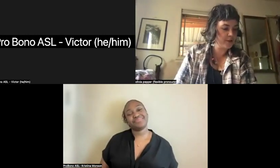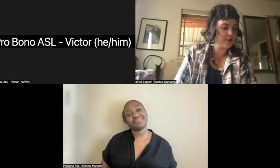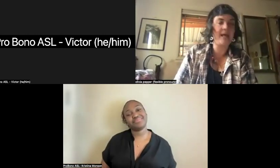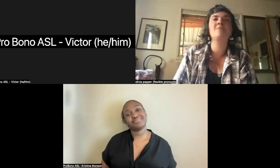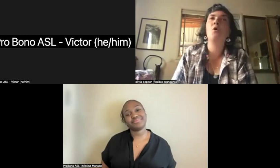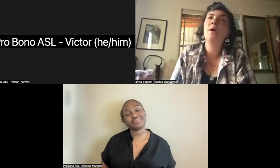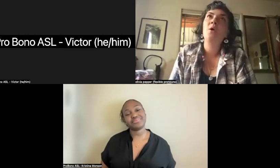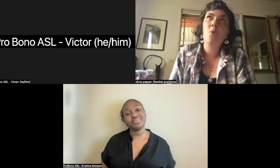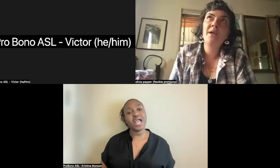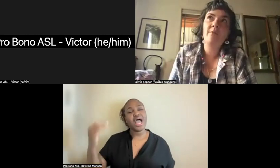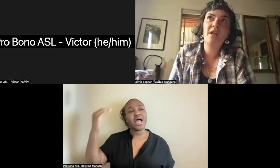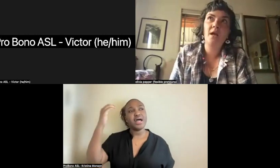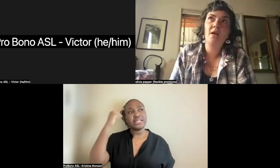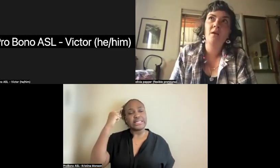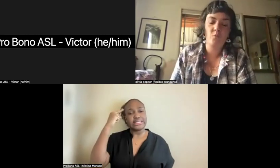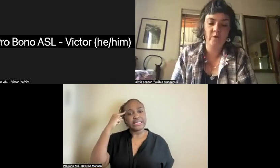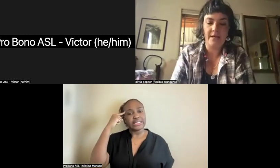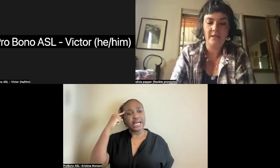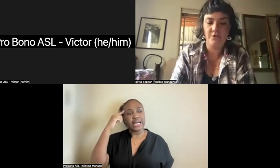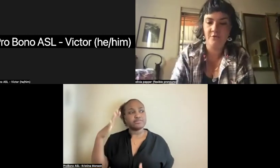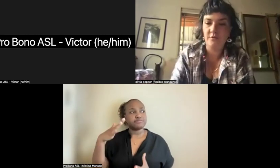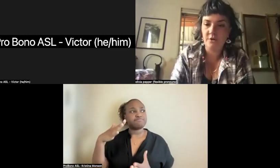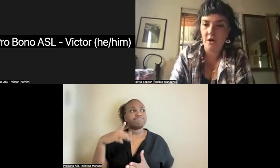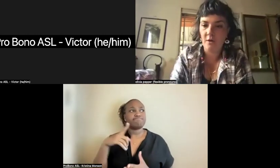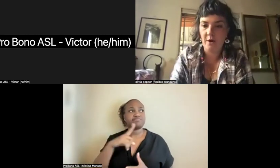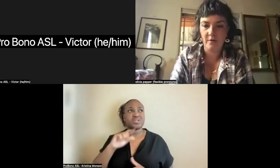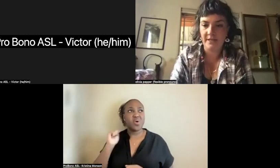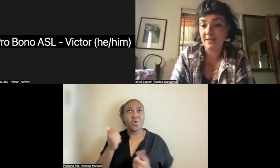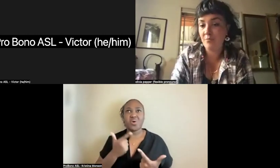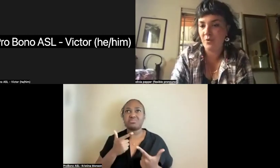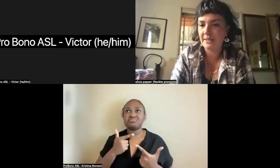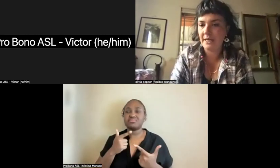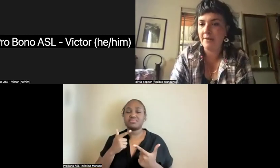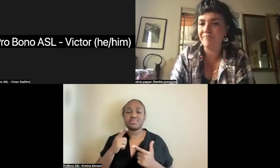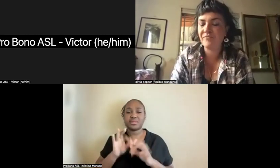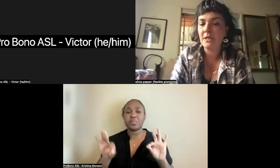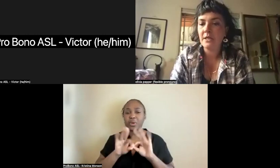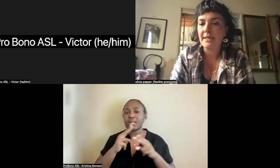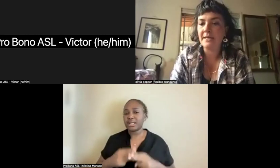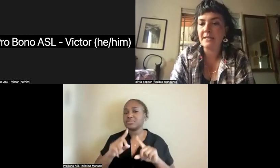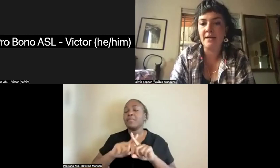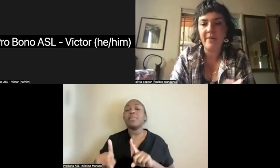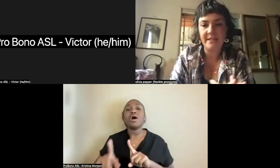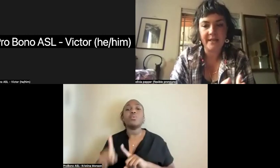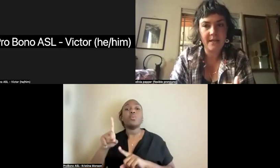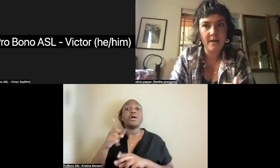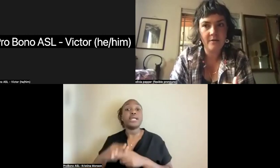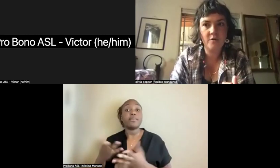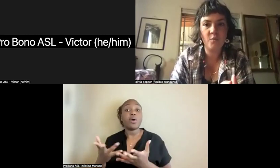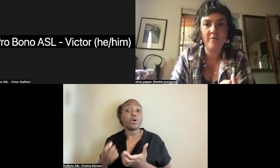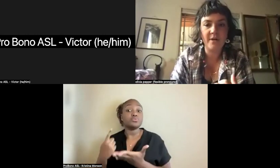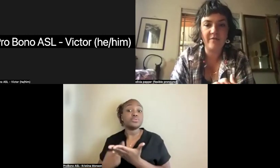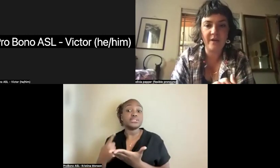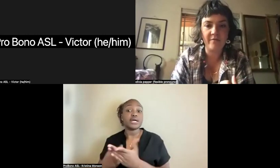all the major names. Oh, one name that I would like to talk about at some point, um, is Ana Mendieta,